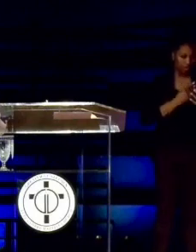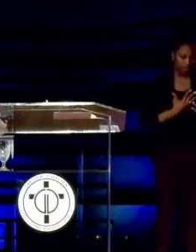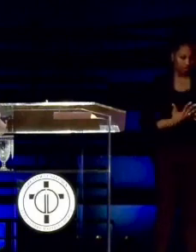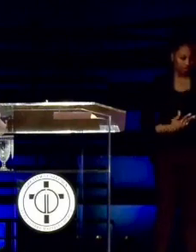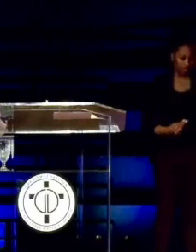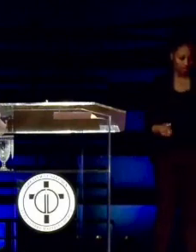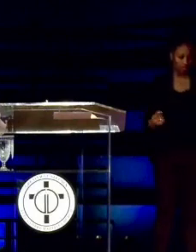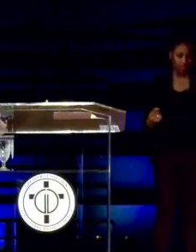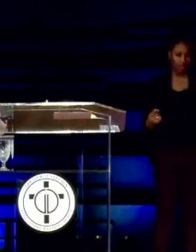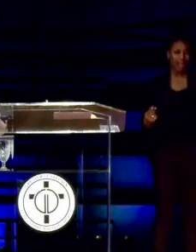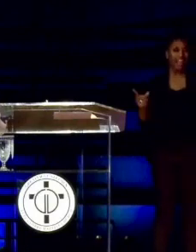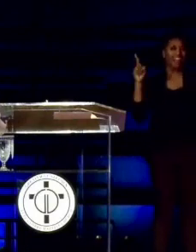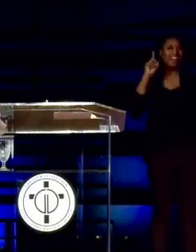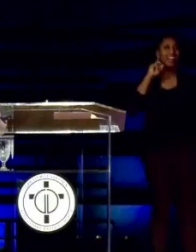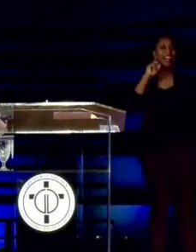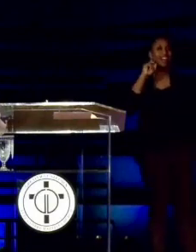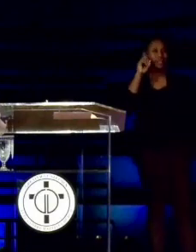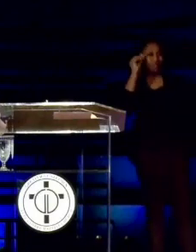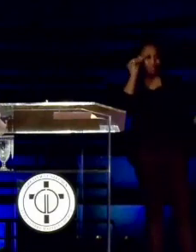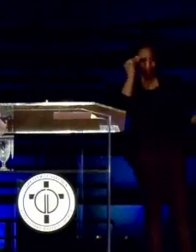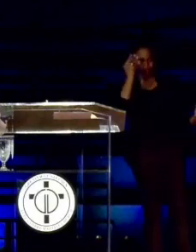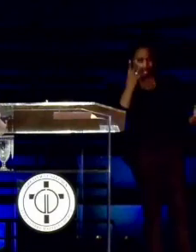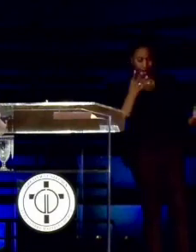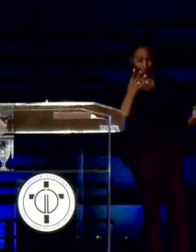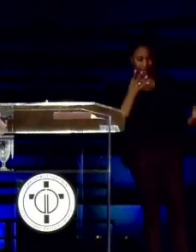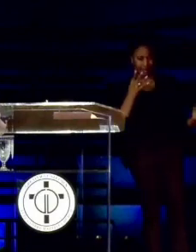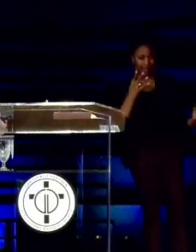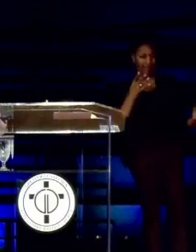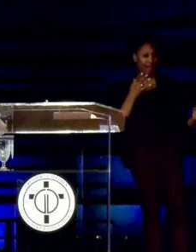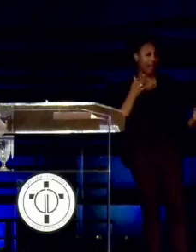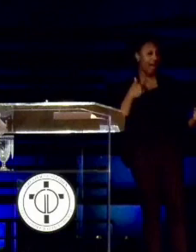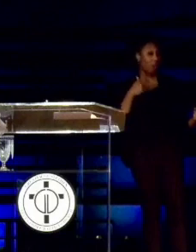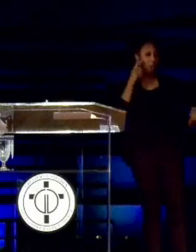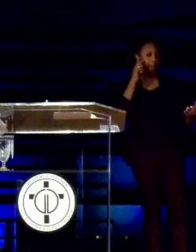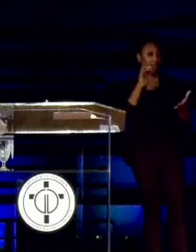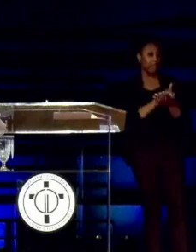Because I heard you when you said, I won't believe.